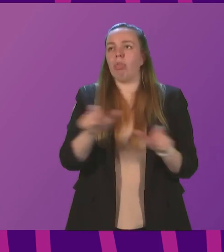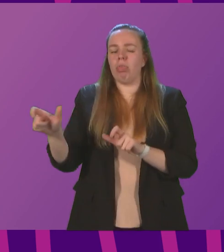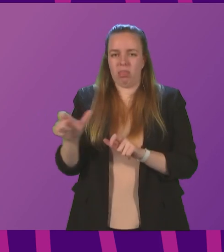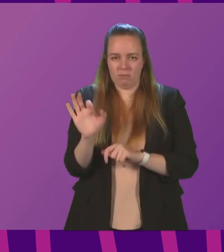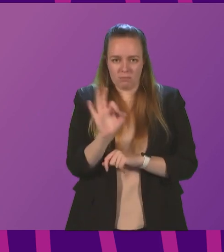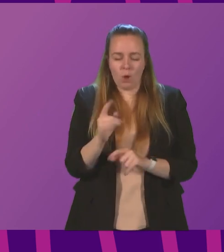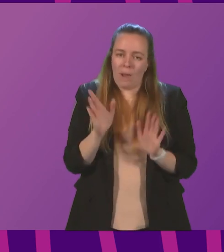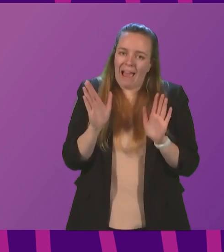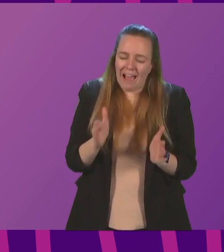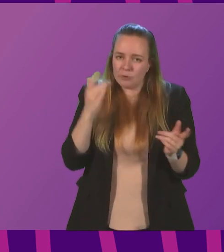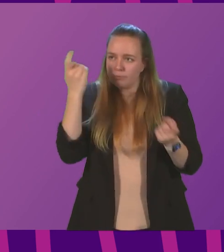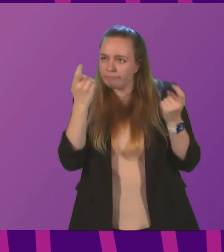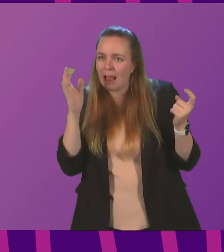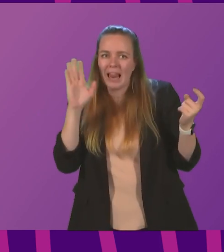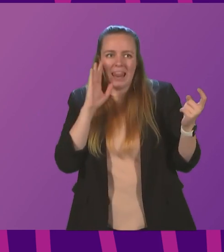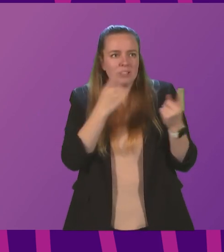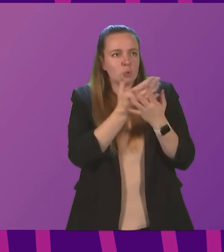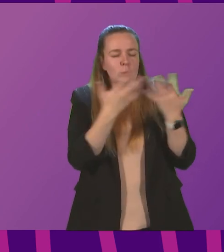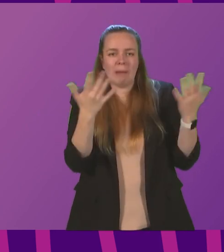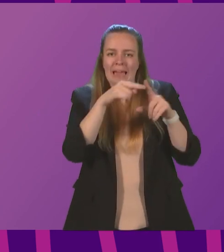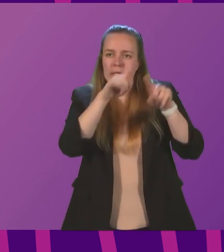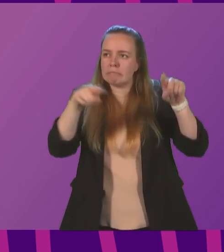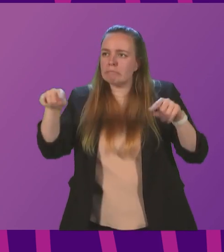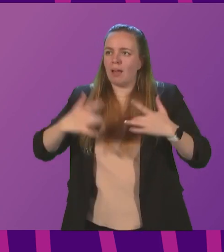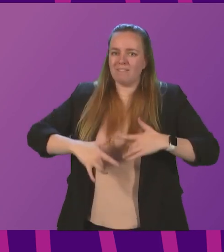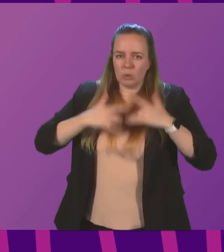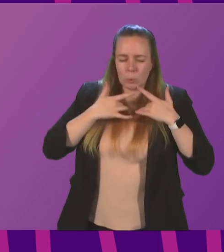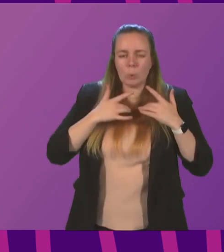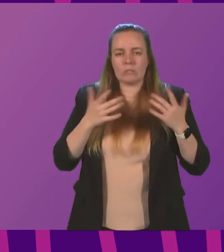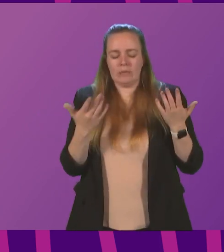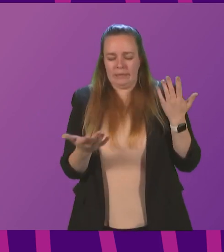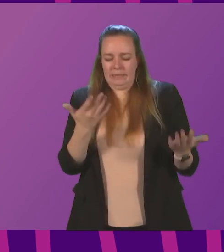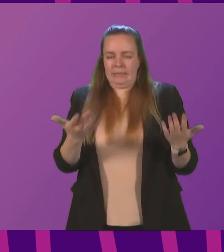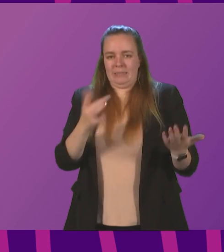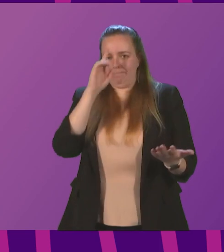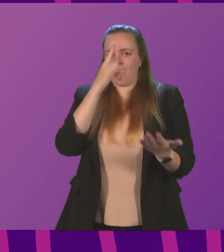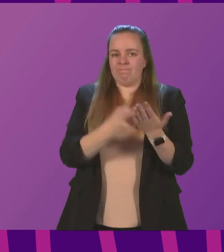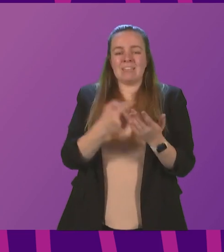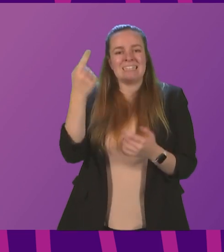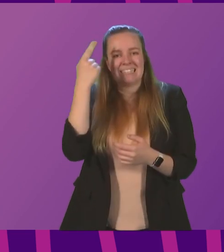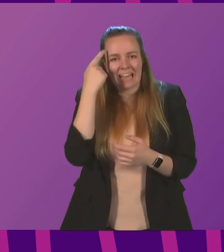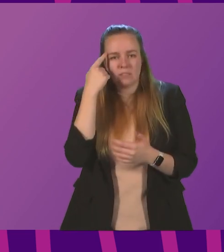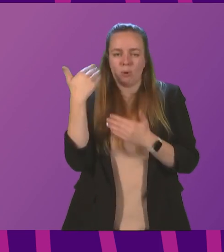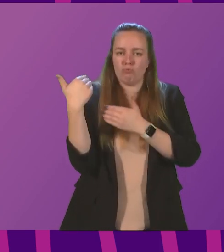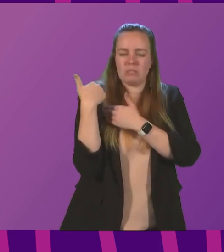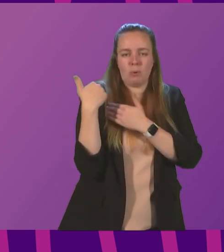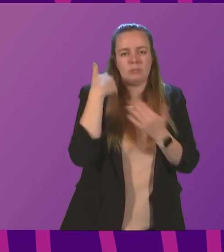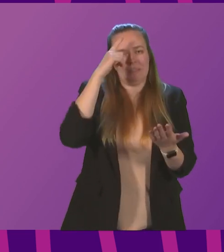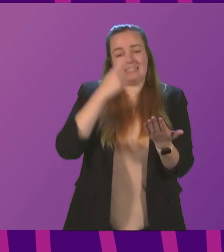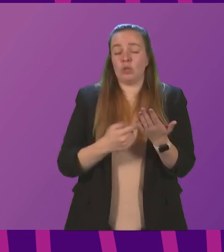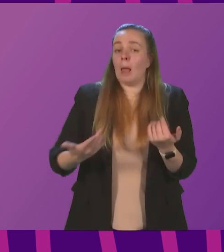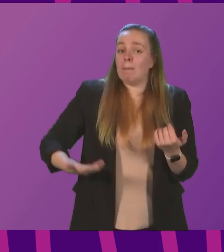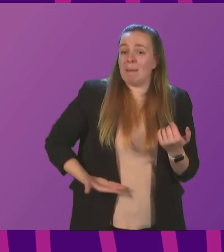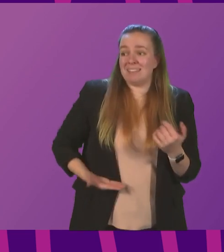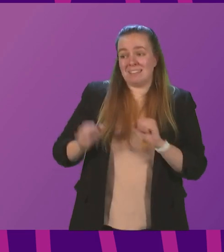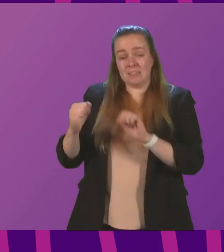is that we have to take account of and listen to a range of views and come to a balanced, sensible and responsible decision. Businesses are